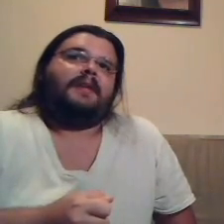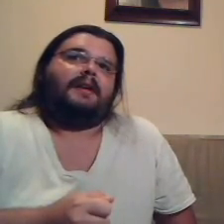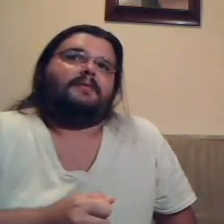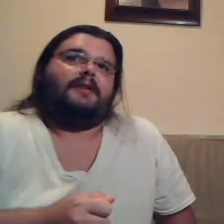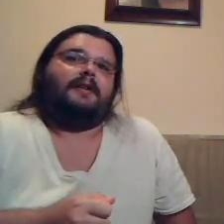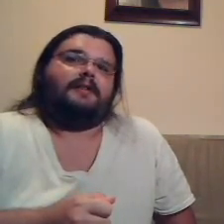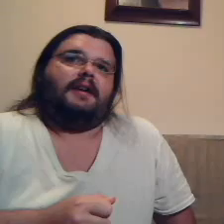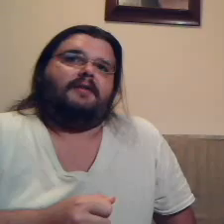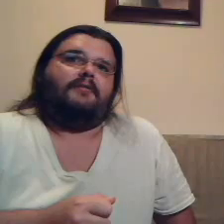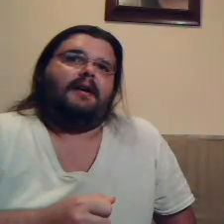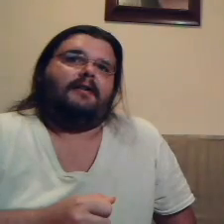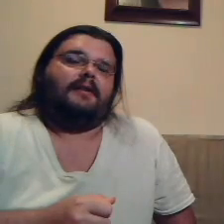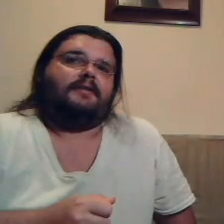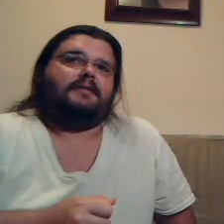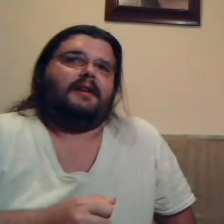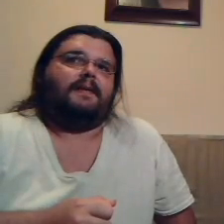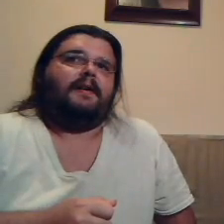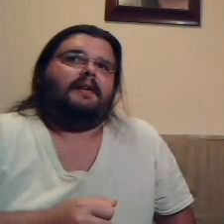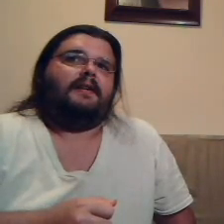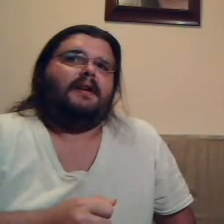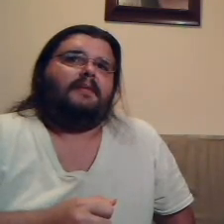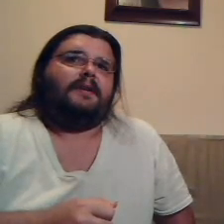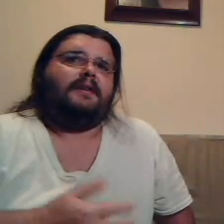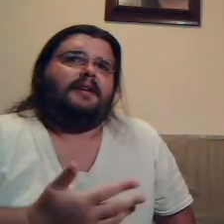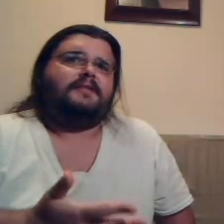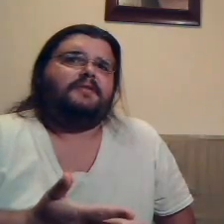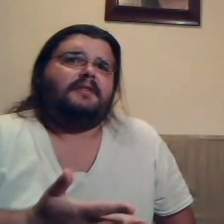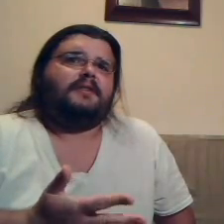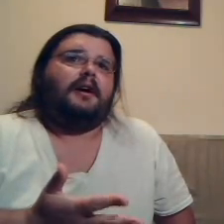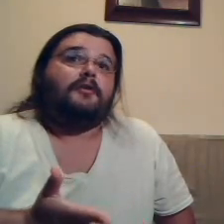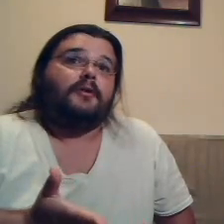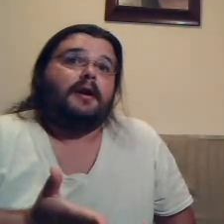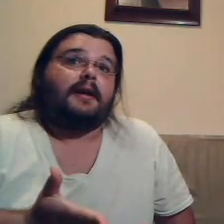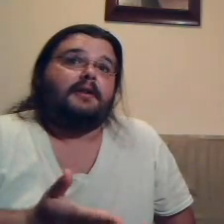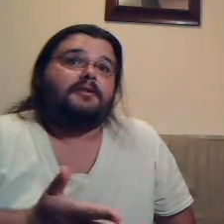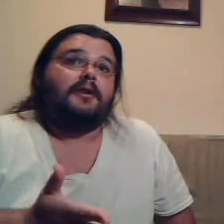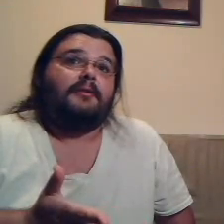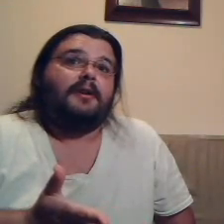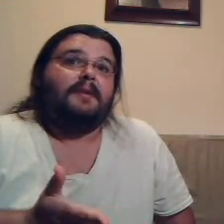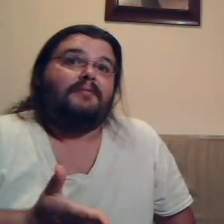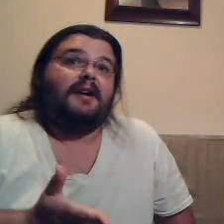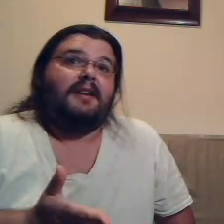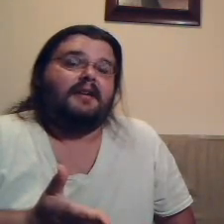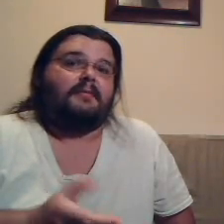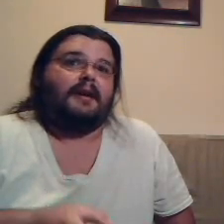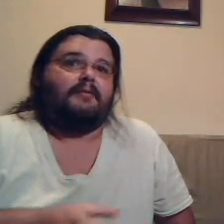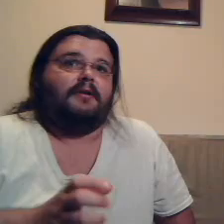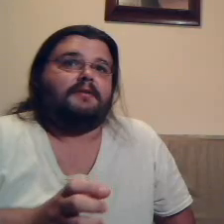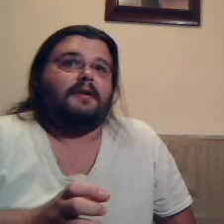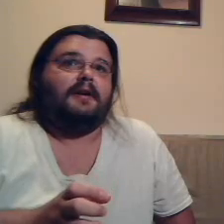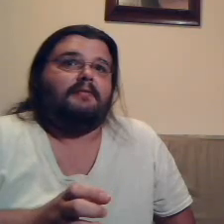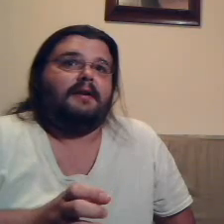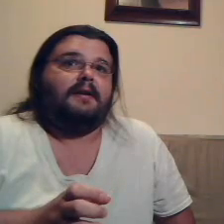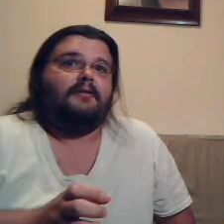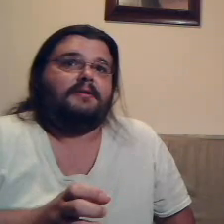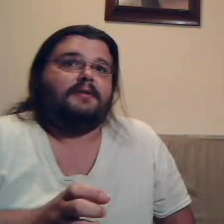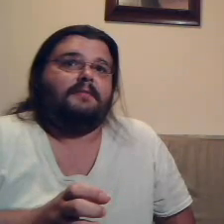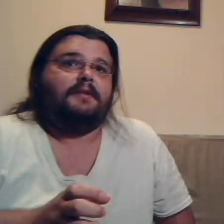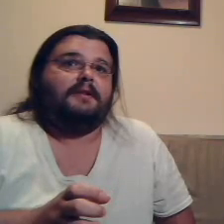I'm sorry that you had to wait on it. And she's like, yeah, but it's just a drink. It should already be ready. I'm like, well, it's ready right now, 172.